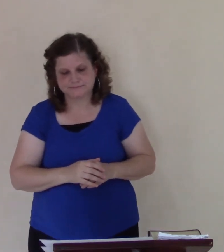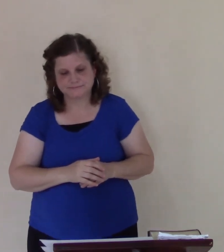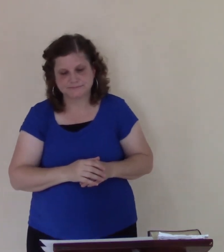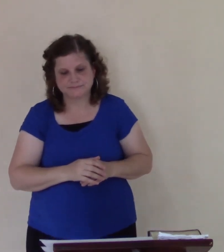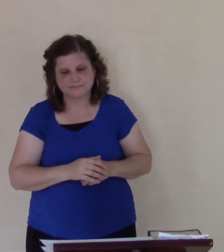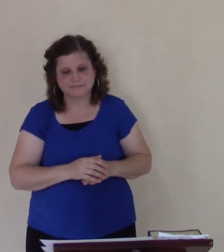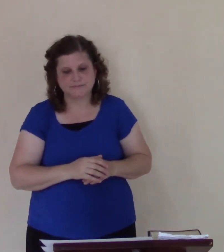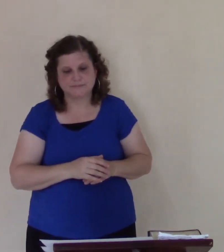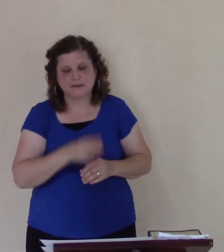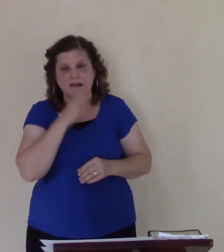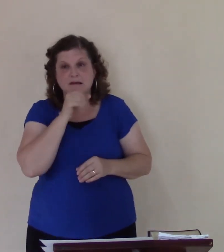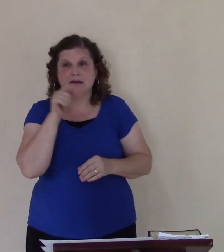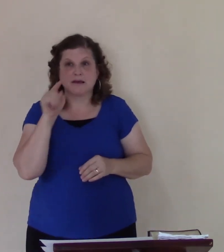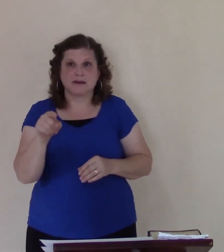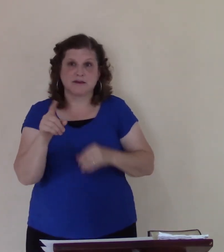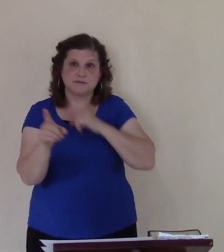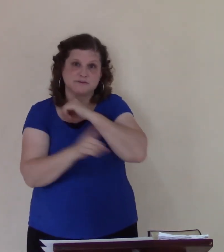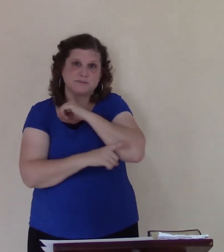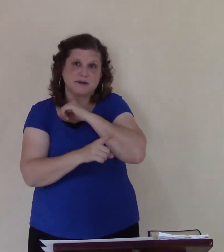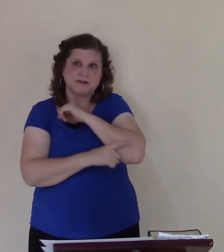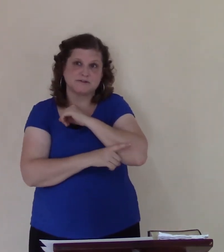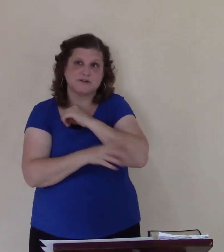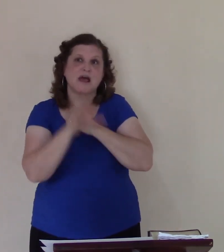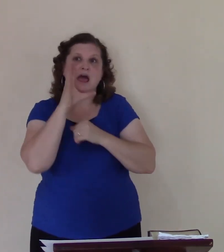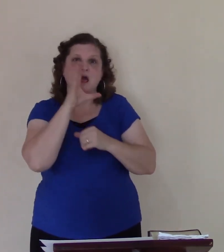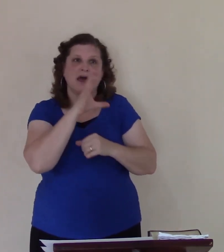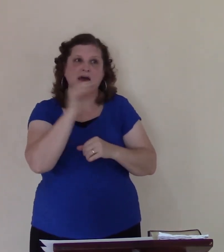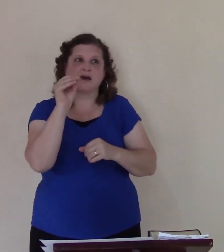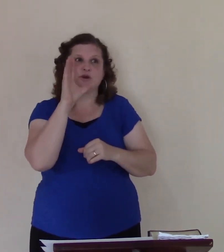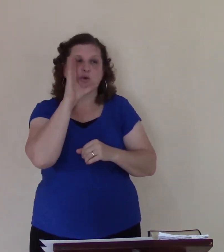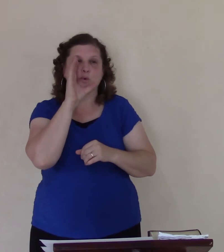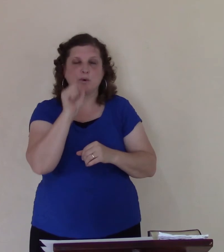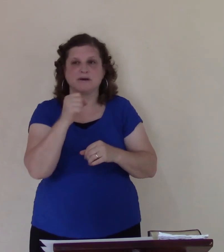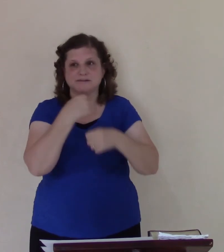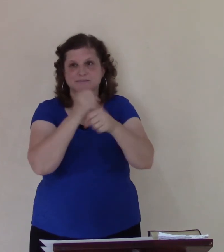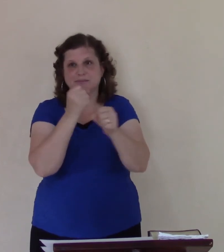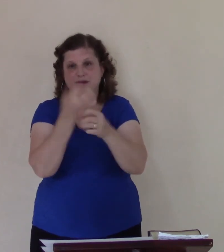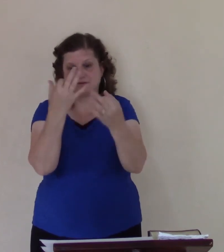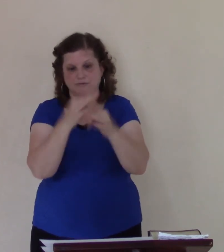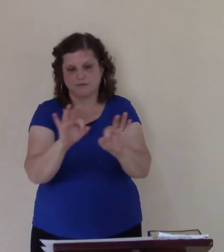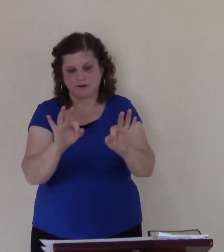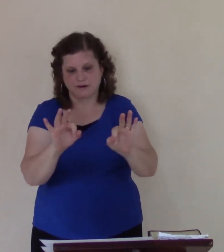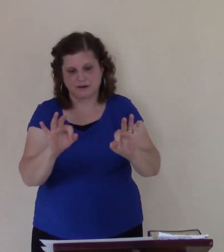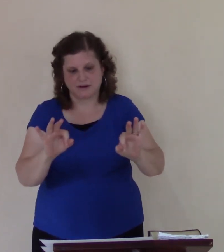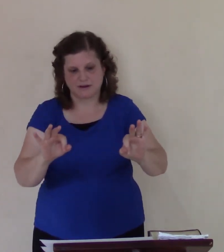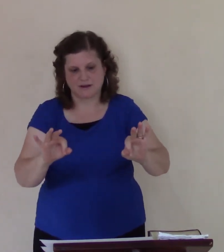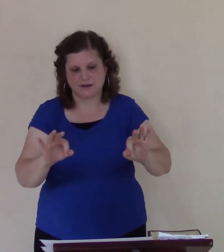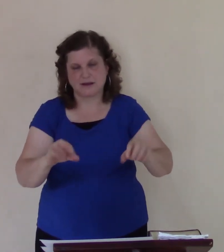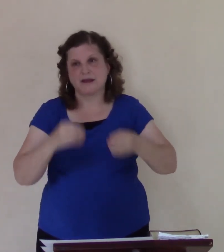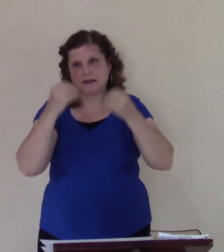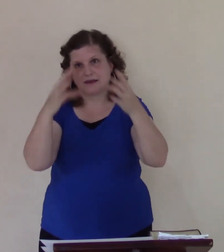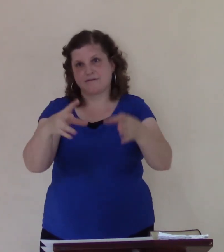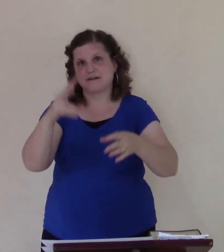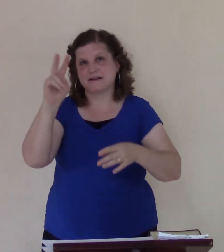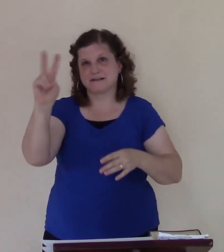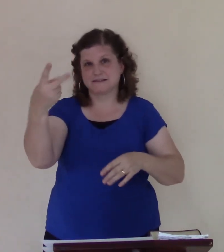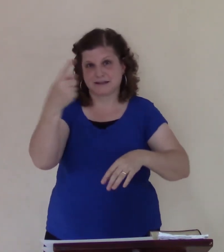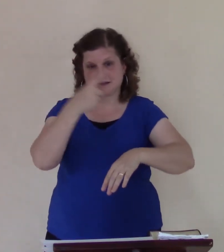was punished but also he was good wasn't he didn't stand the belly of the whale he doesn't give a second chance that's wrong